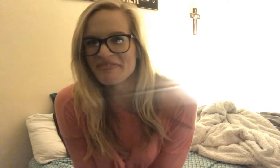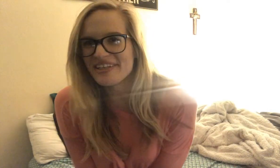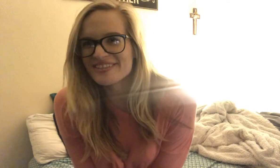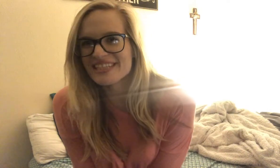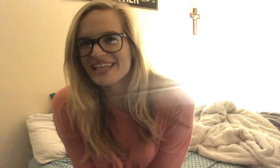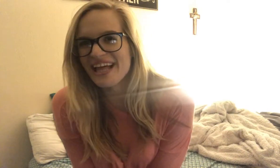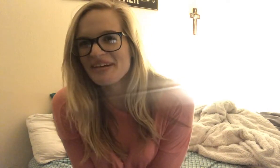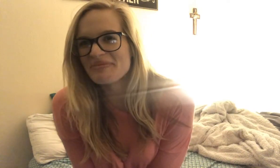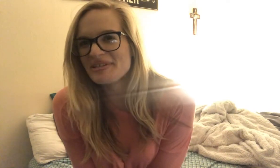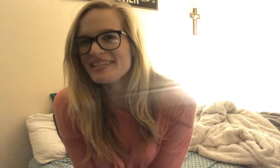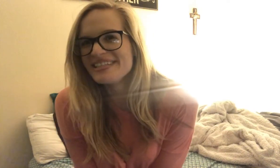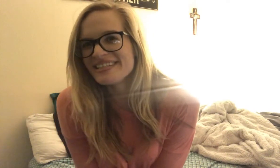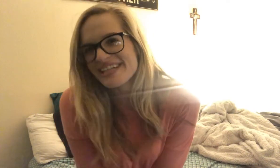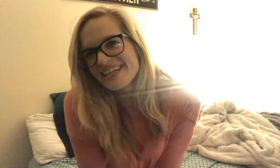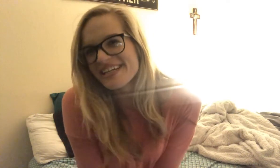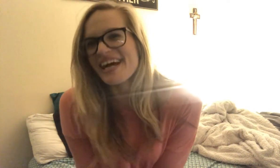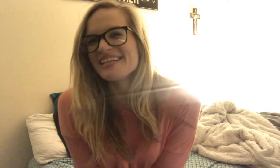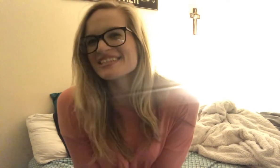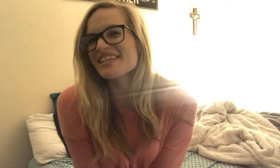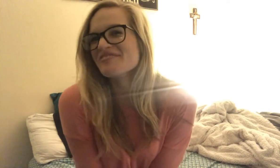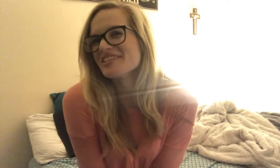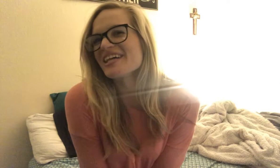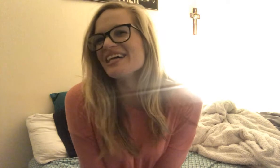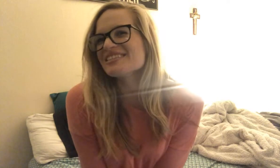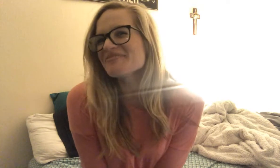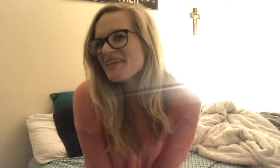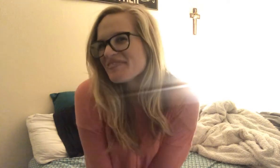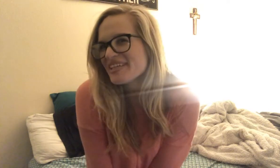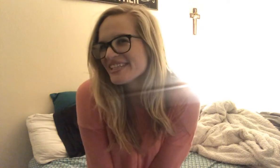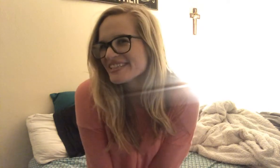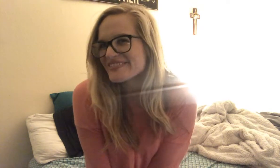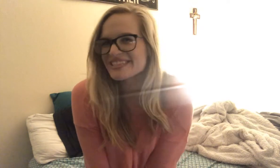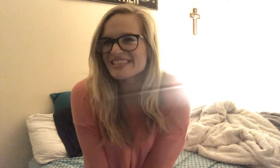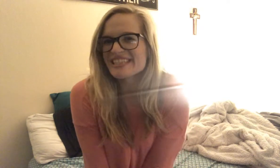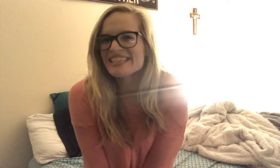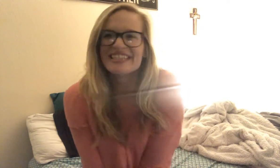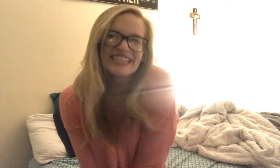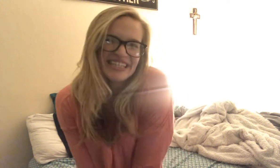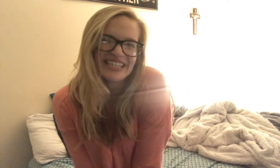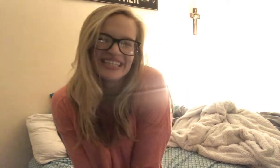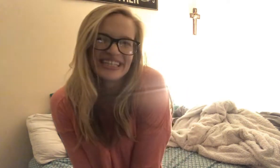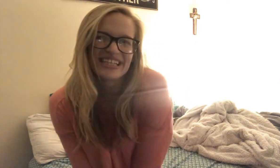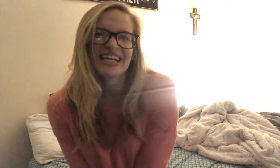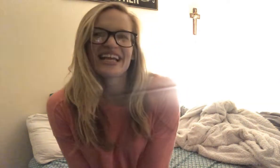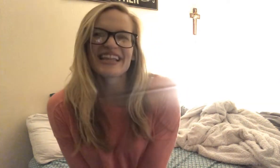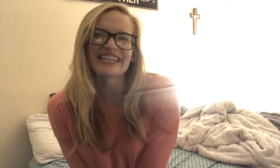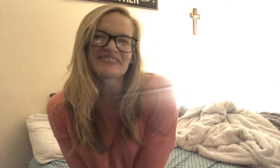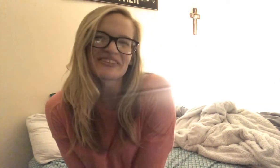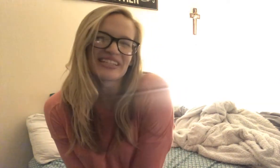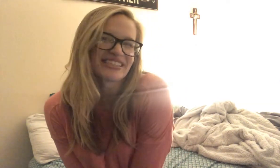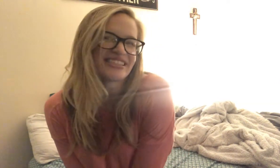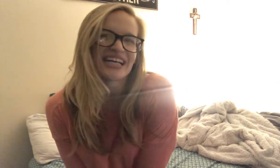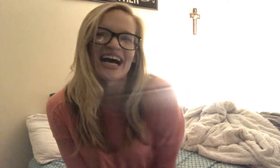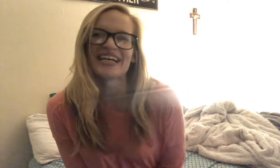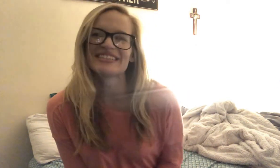videos like that. But I just love her a lot. So maybe. We'll see. Thanks for watching you guys.